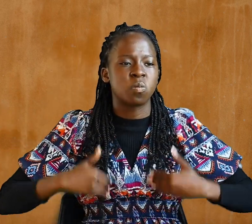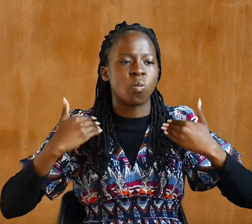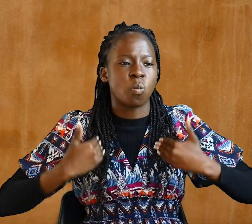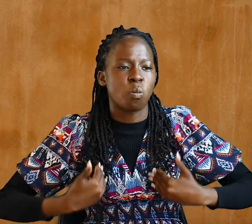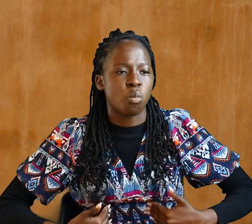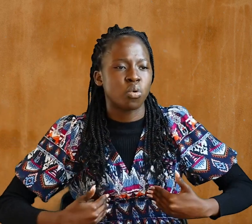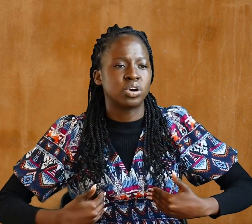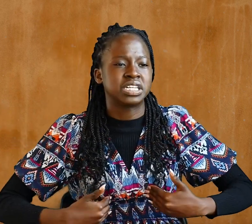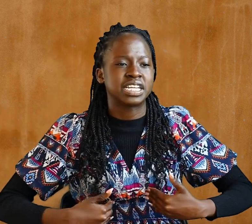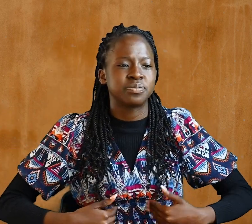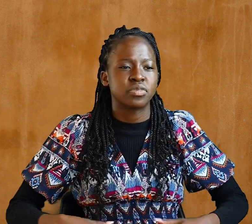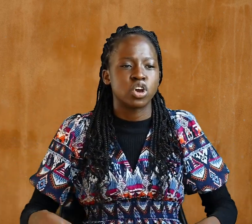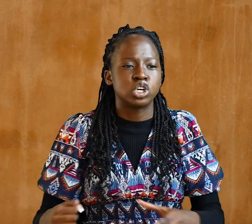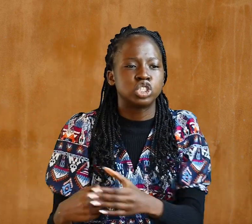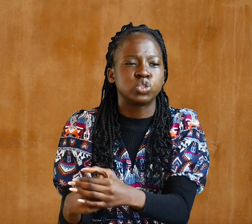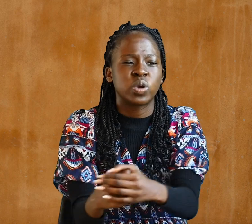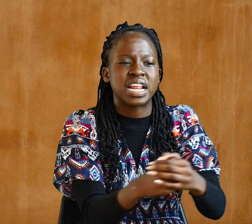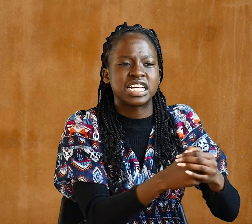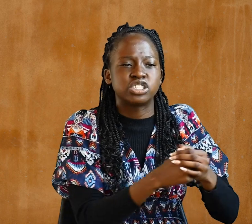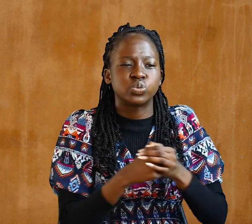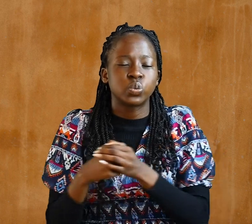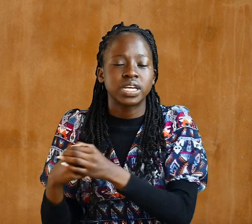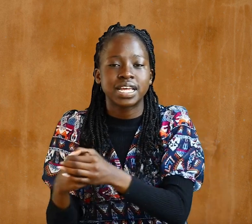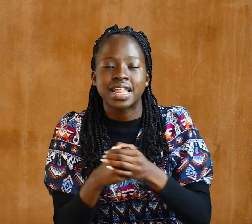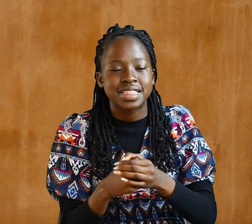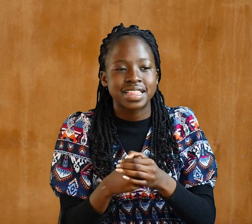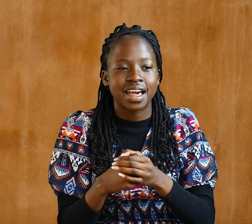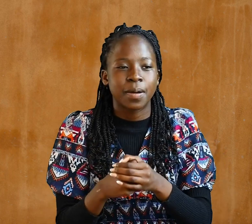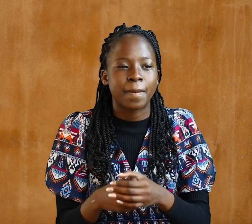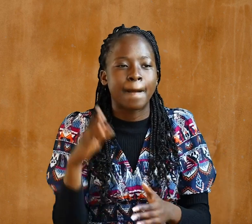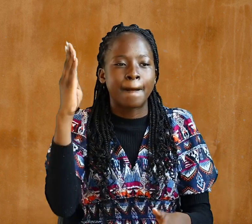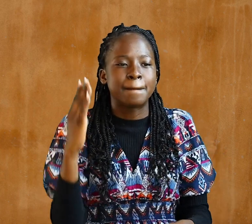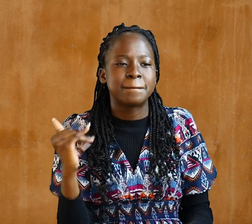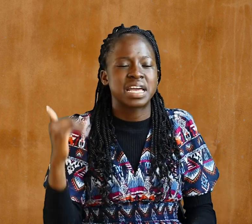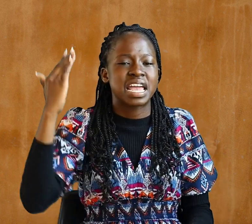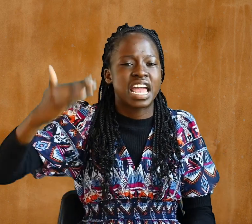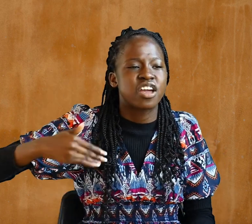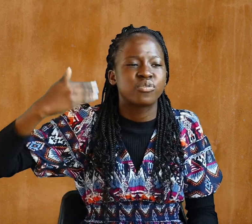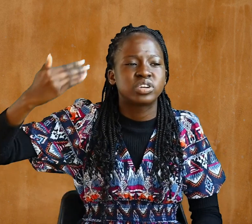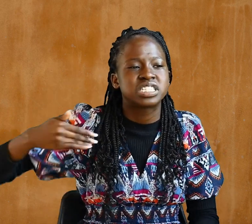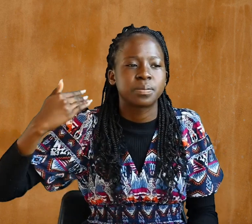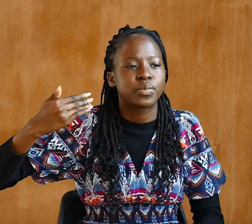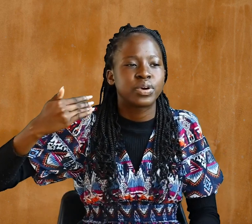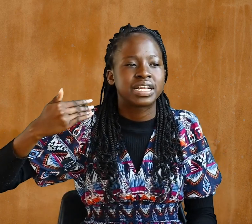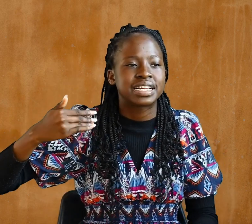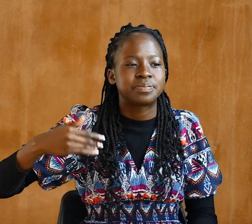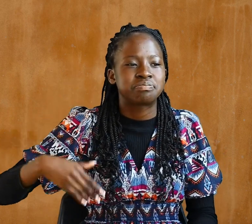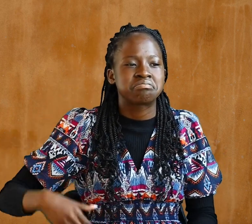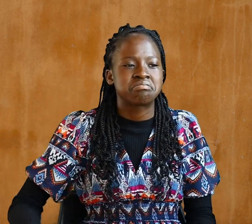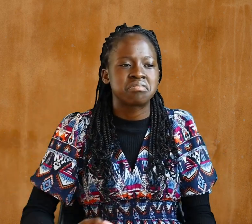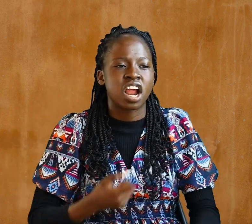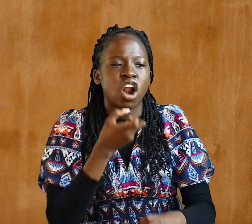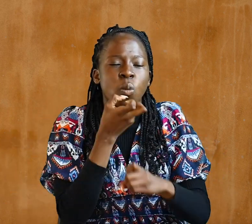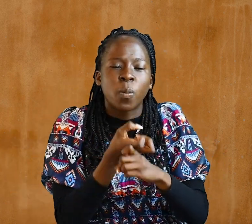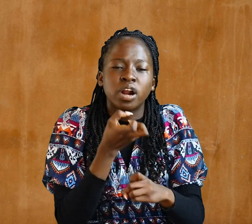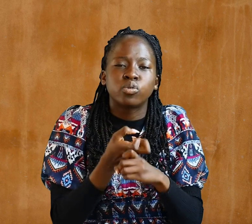Joined and held together By every supporting ligament Grows and builds